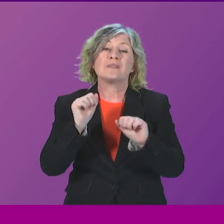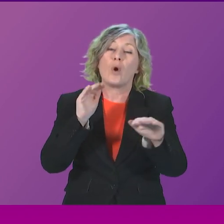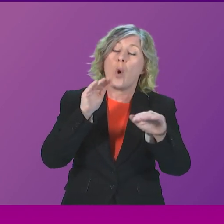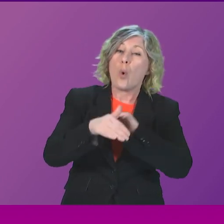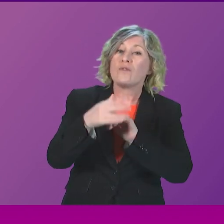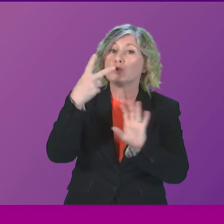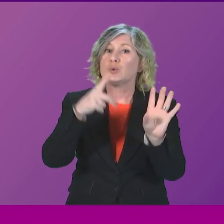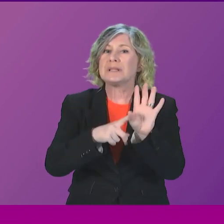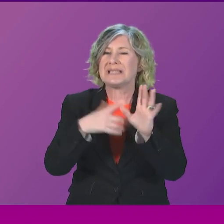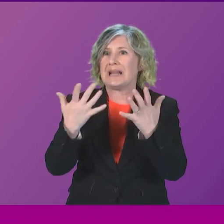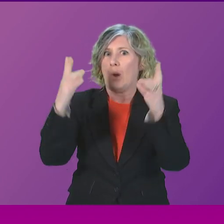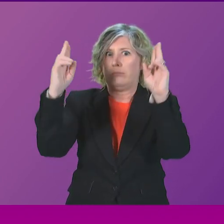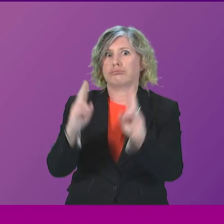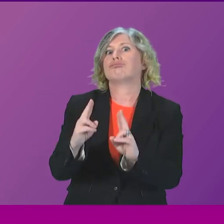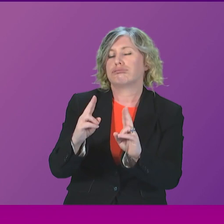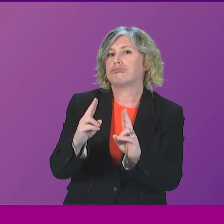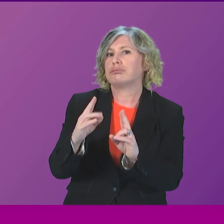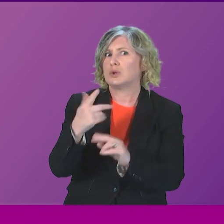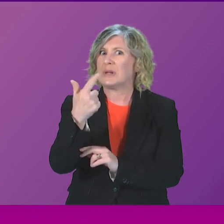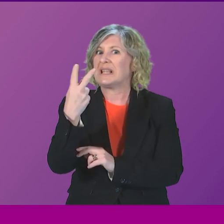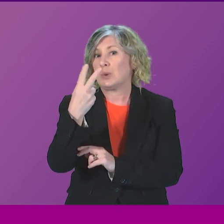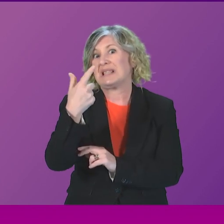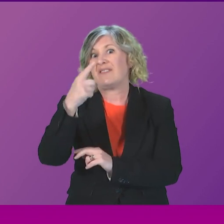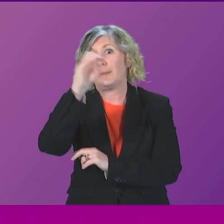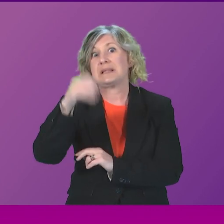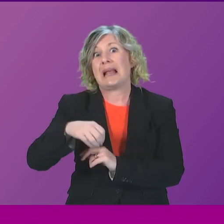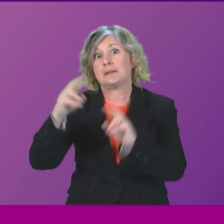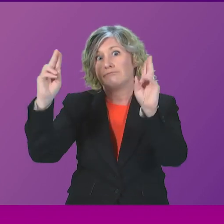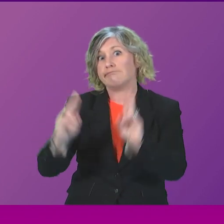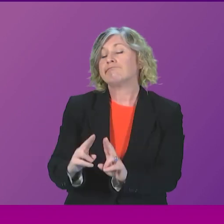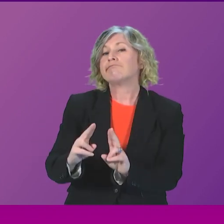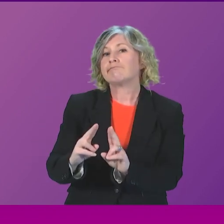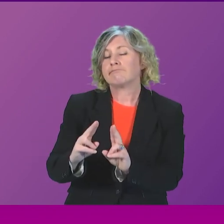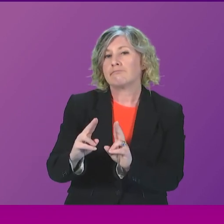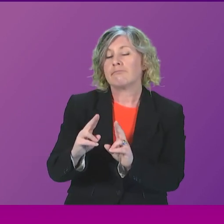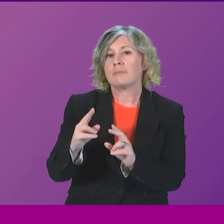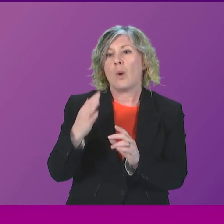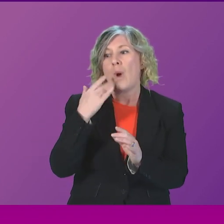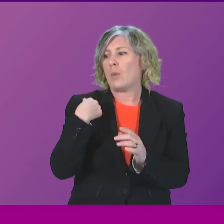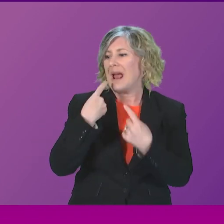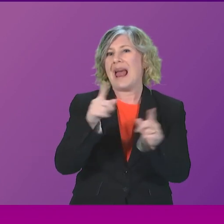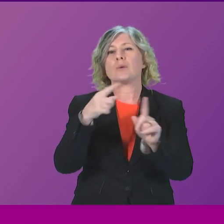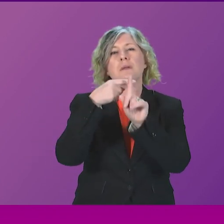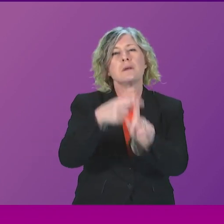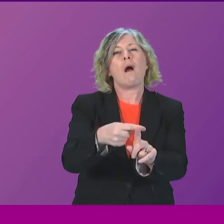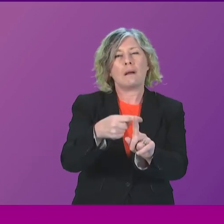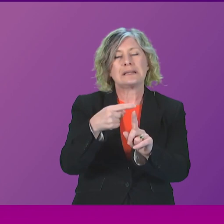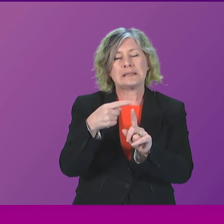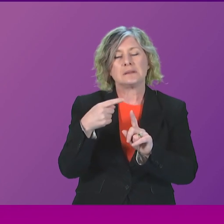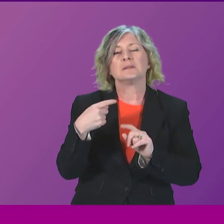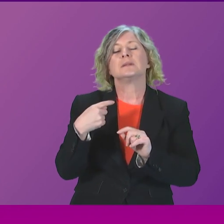treatment was reduced by 27% since targets were announced. In terms of outpatients,